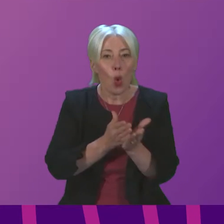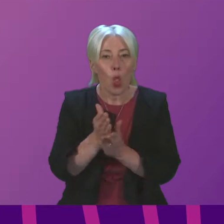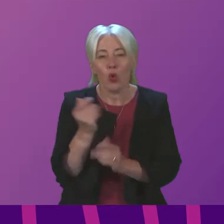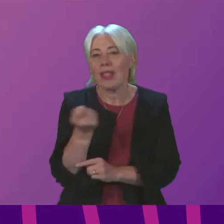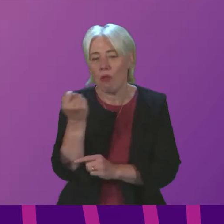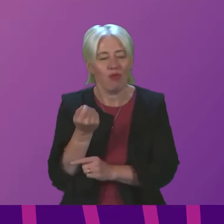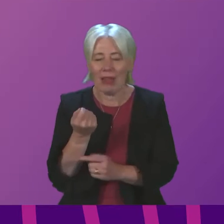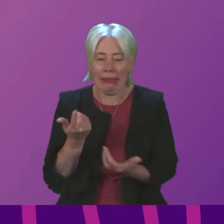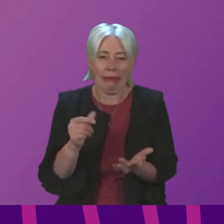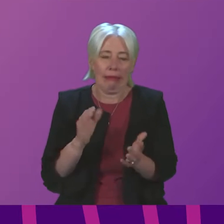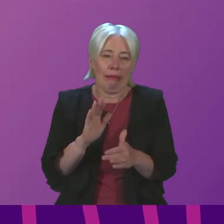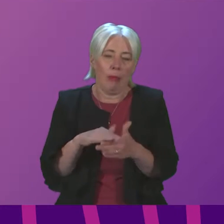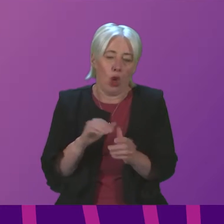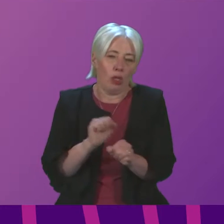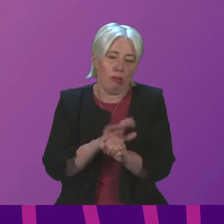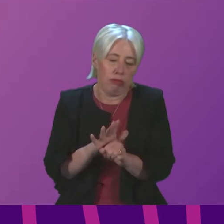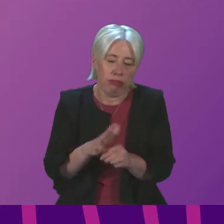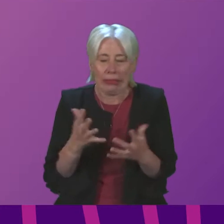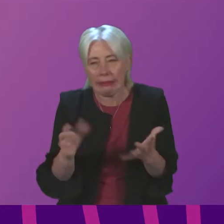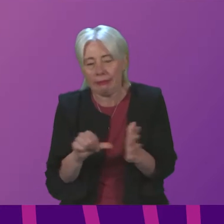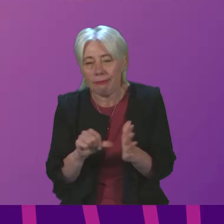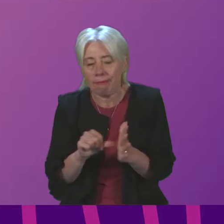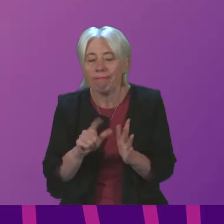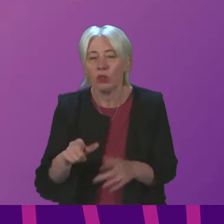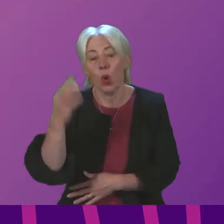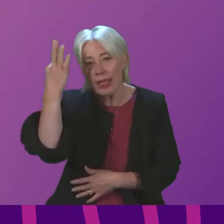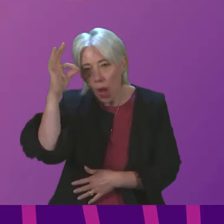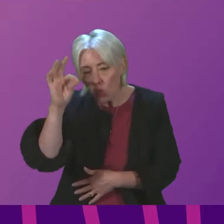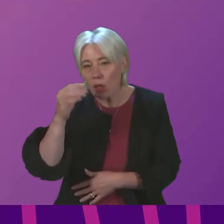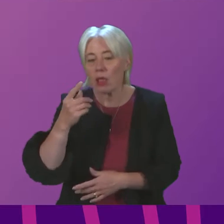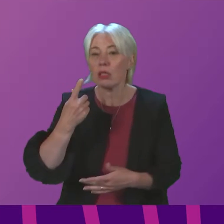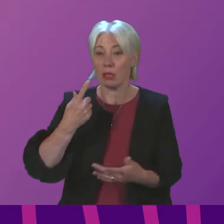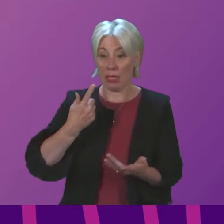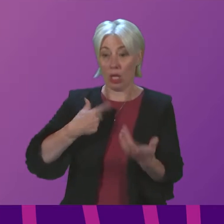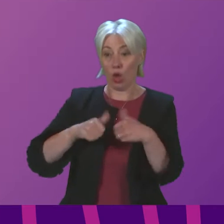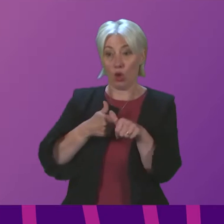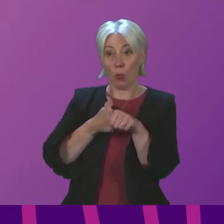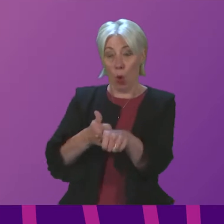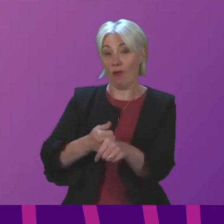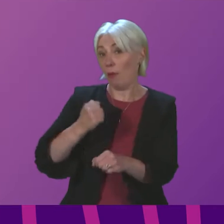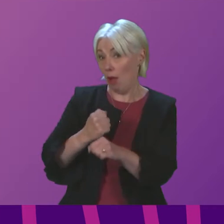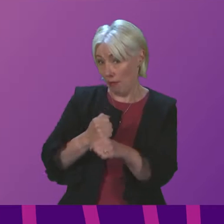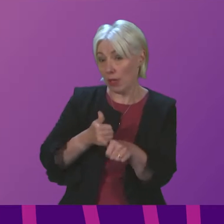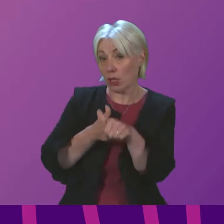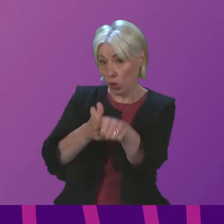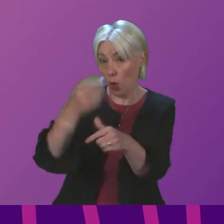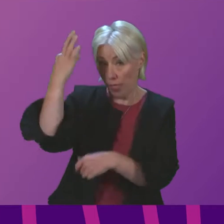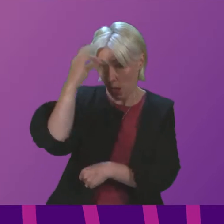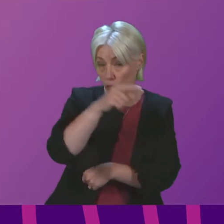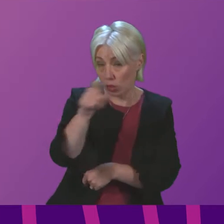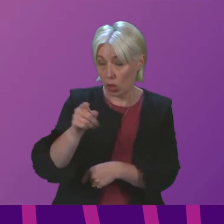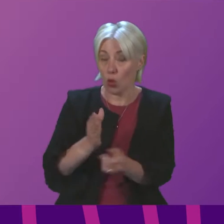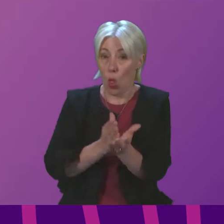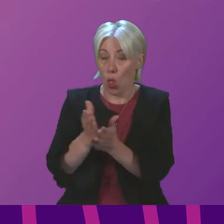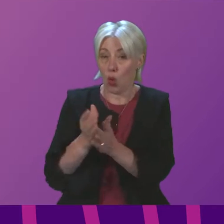accommodation into permanent accommodation. So local authorities, with the support of government, are working through those issues.